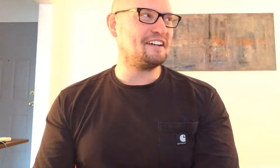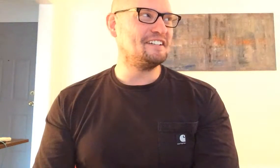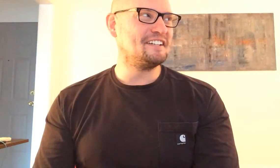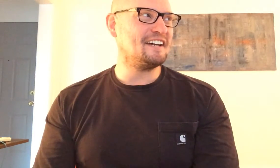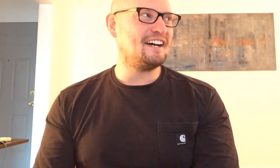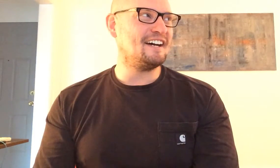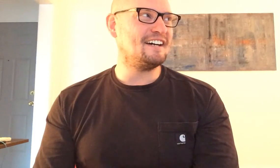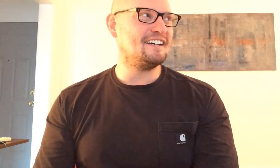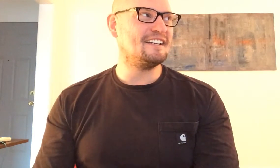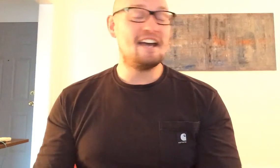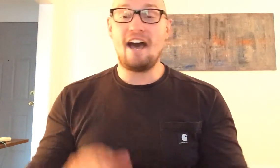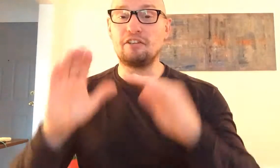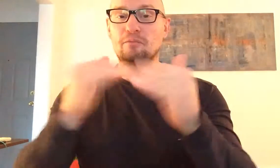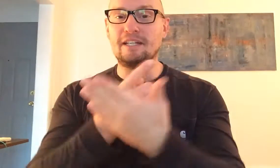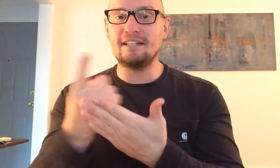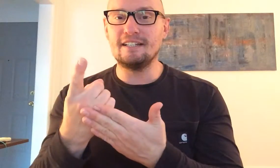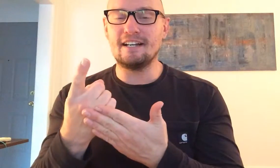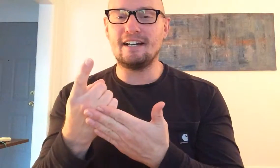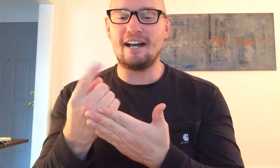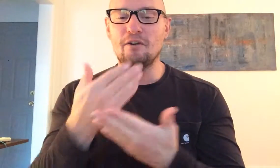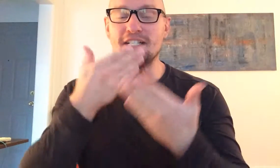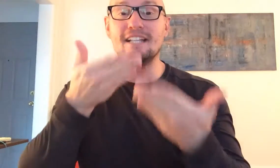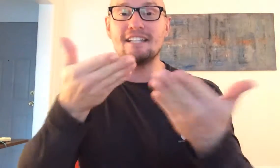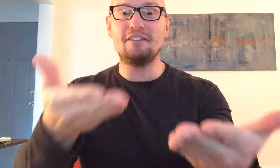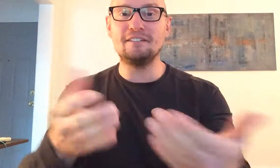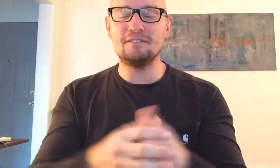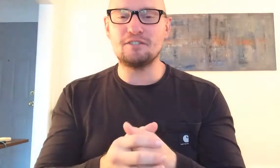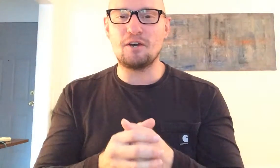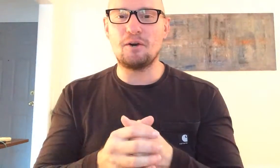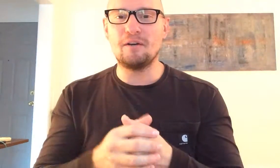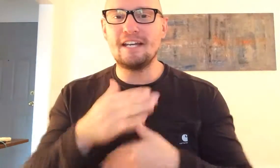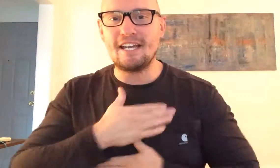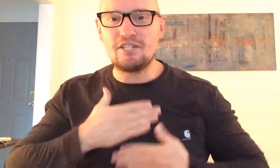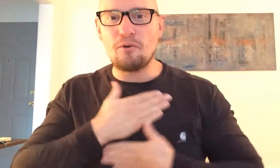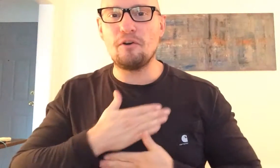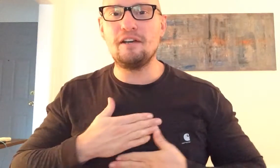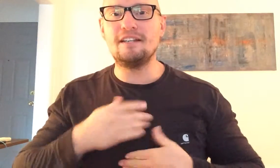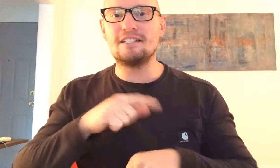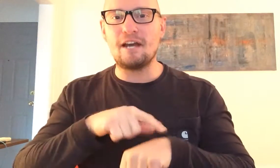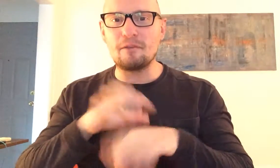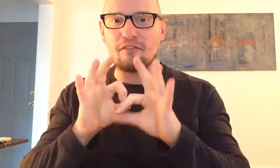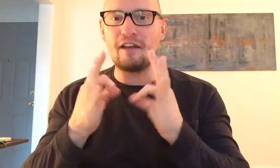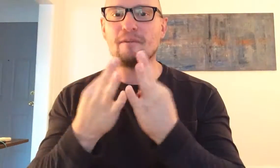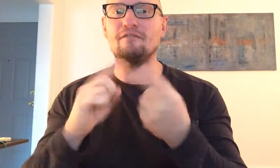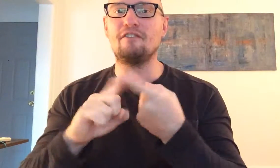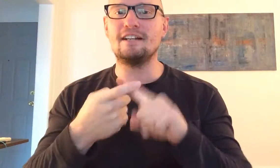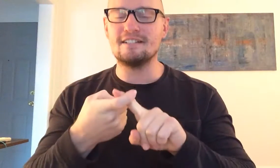have a good week I know it's Thanksgiving so enjoy the time with your family and friends